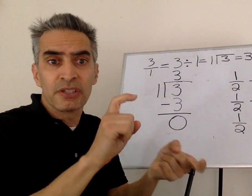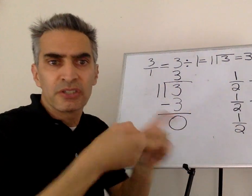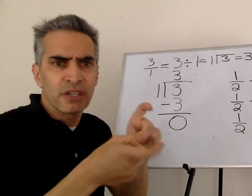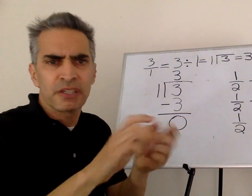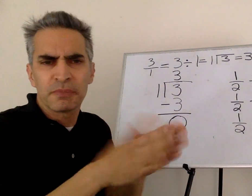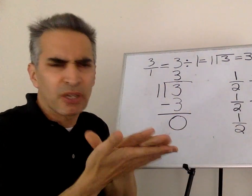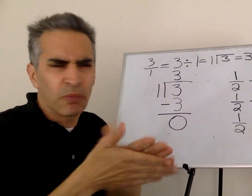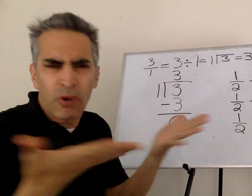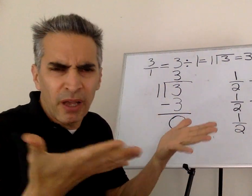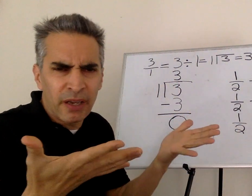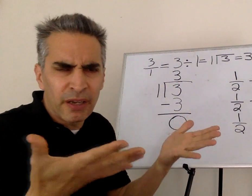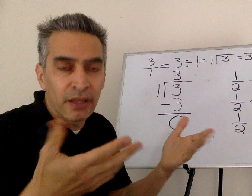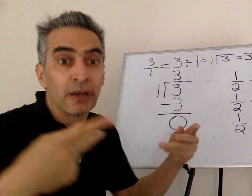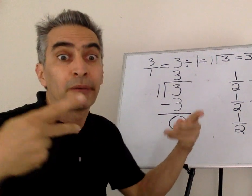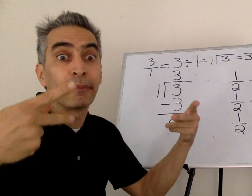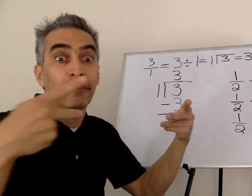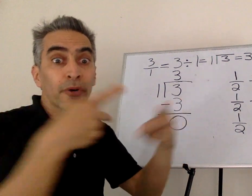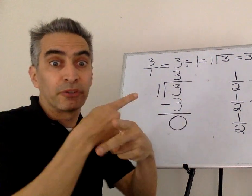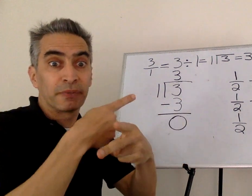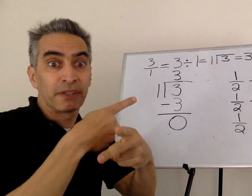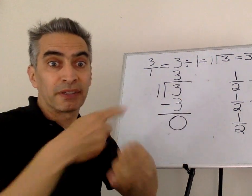Division becomes multiplication.